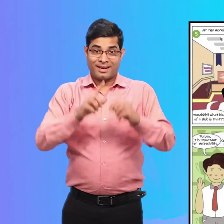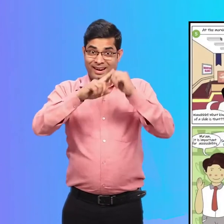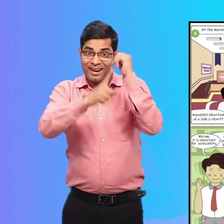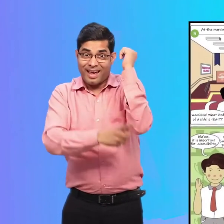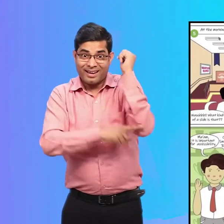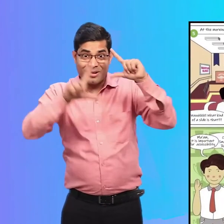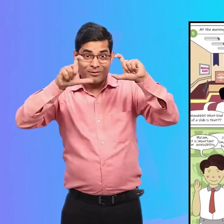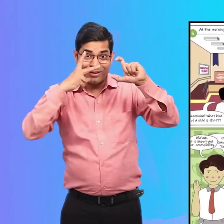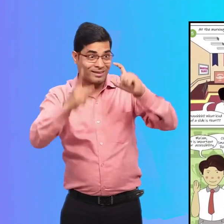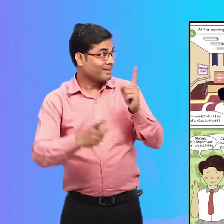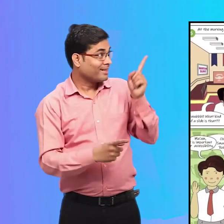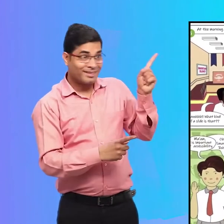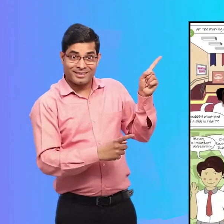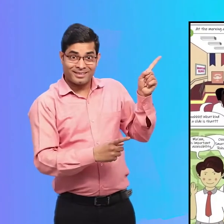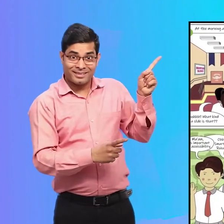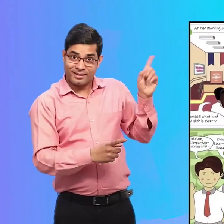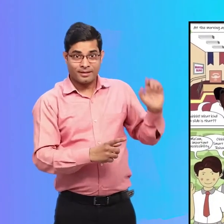The last picture shows Malthi Didi,